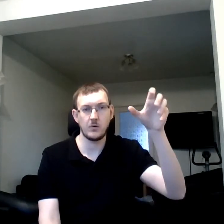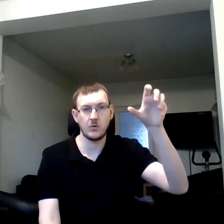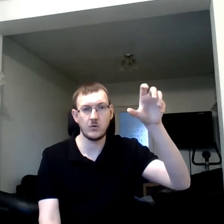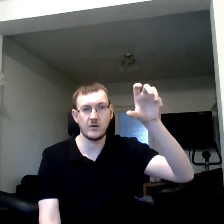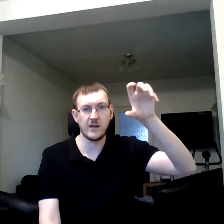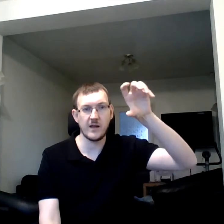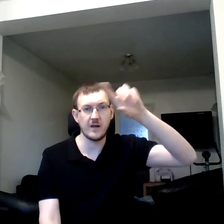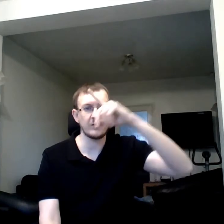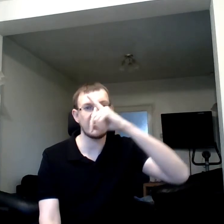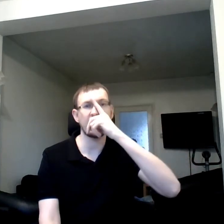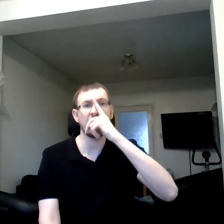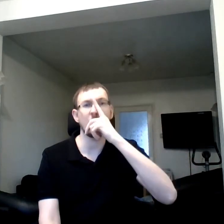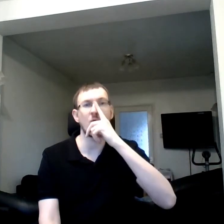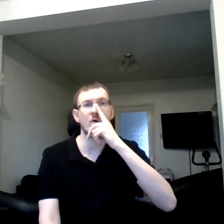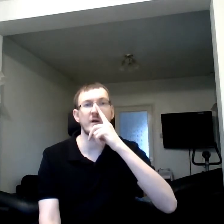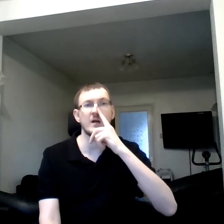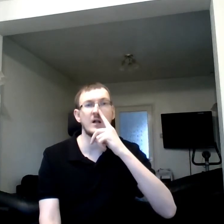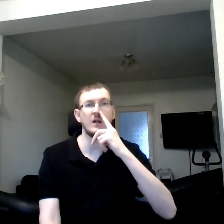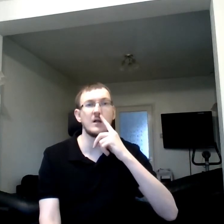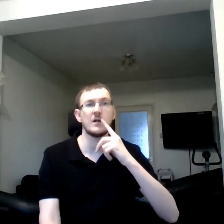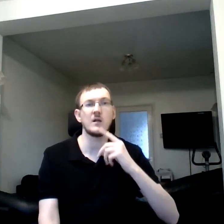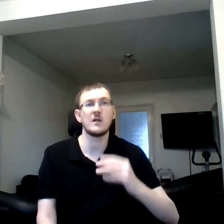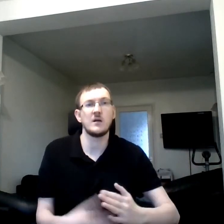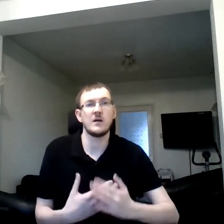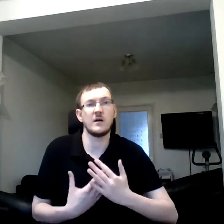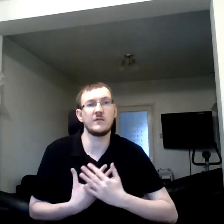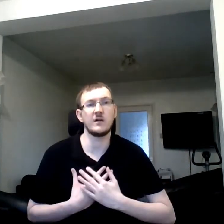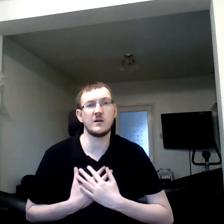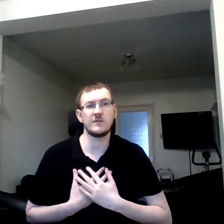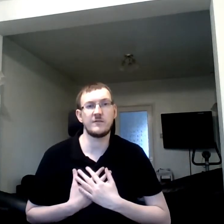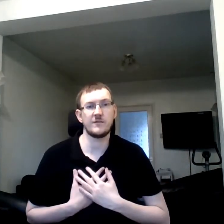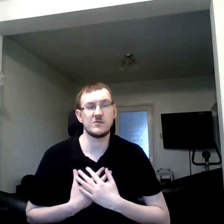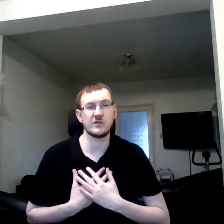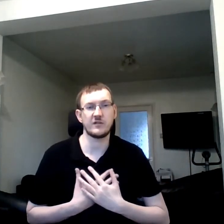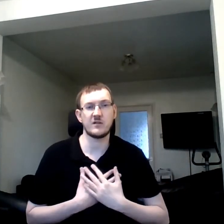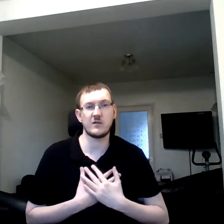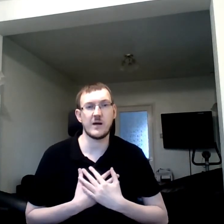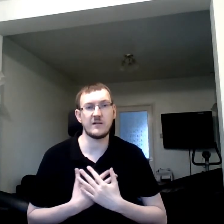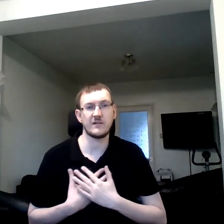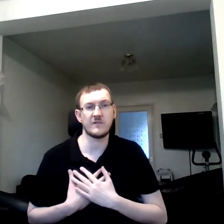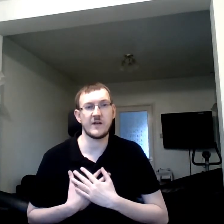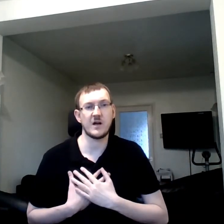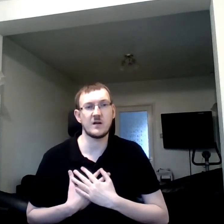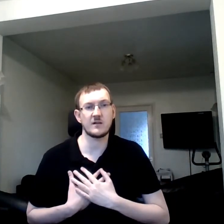Pouring out the oil. Of love. Just two hands over the heart.